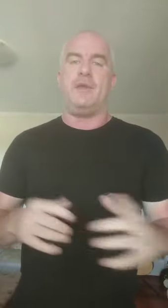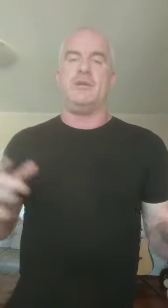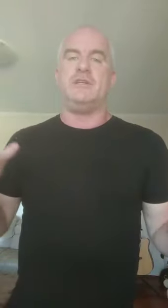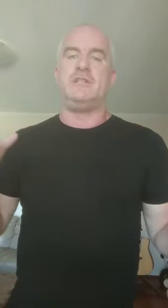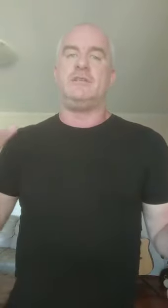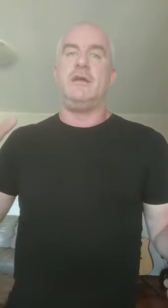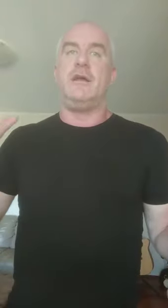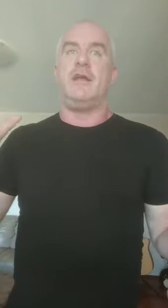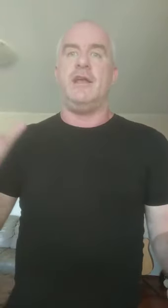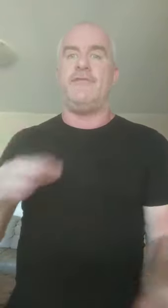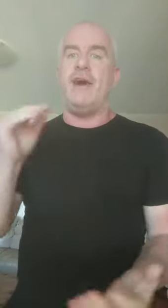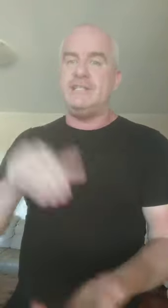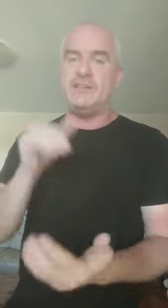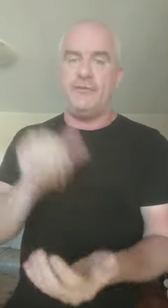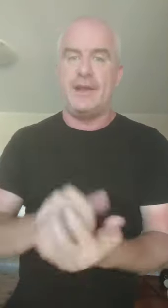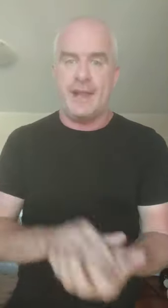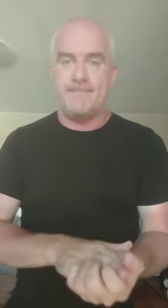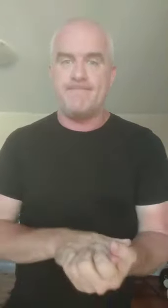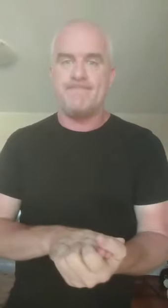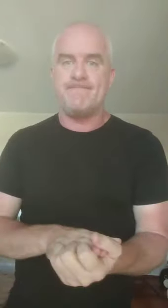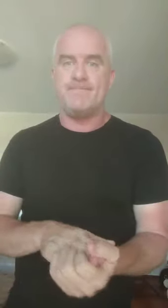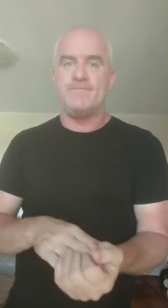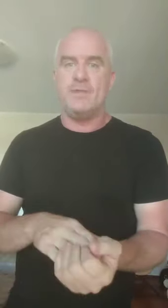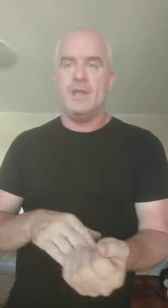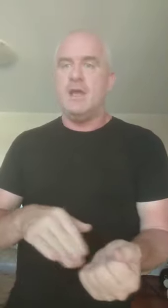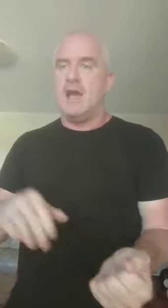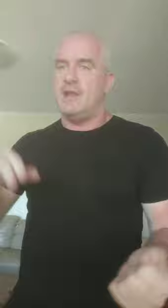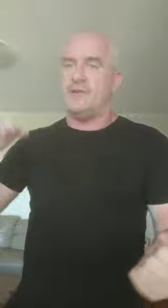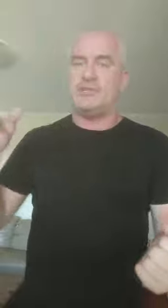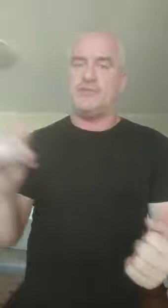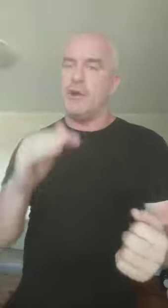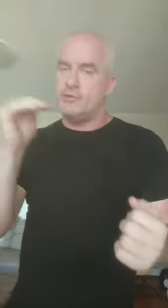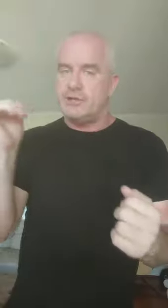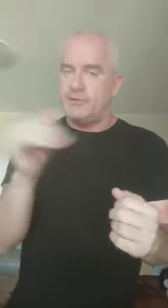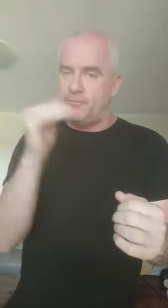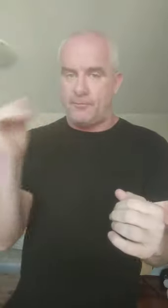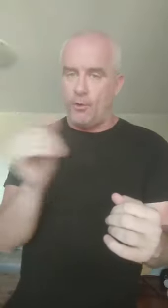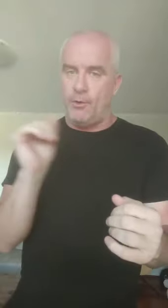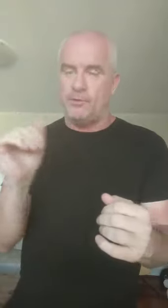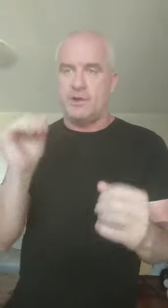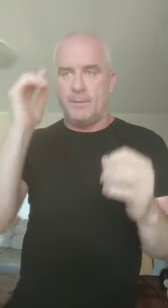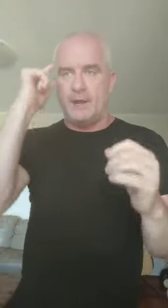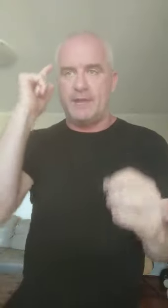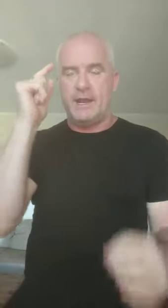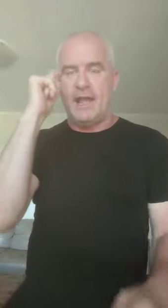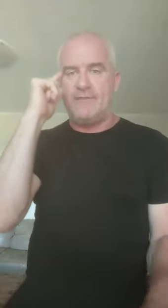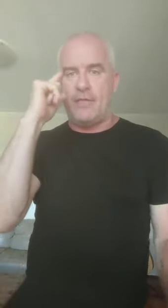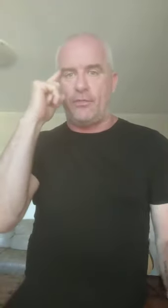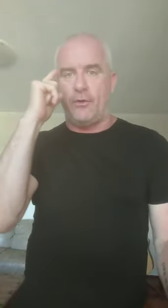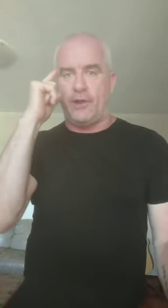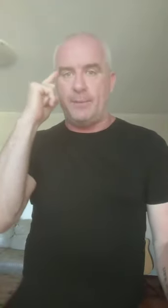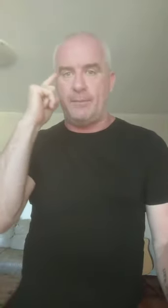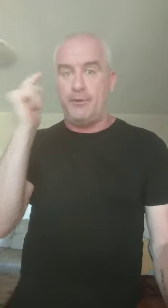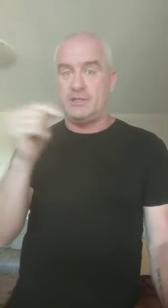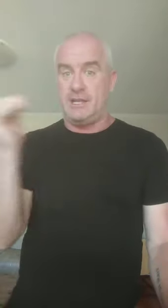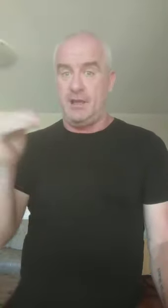Because, if I just fit in, and if I struggle to conform all the time, then I'm going to have that thought that I'm an imposter.